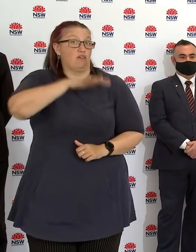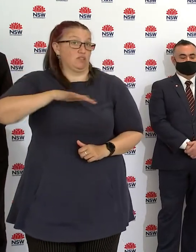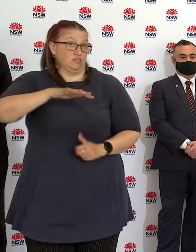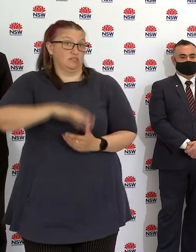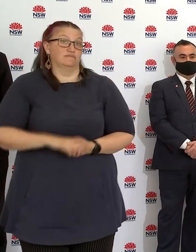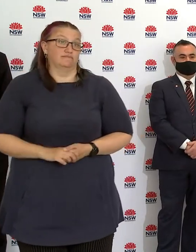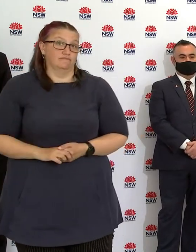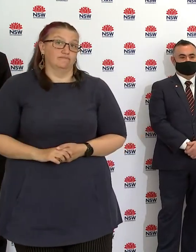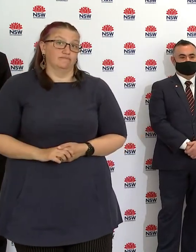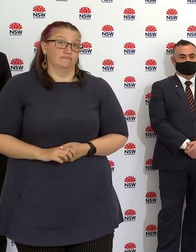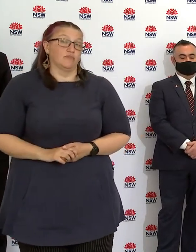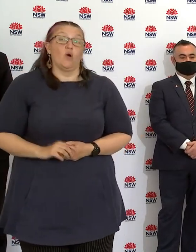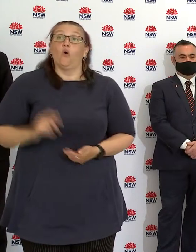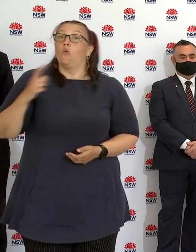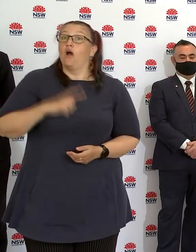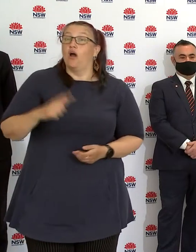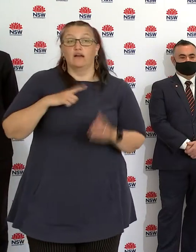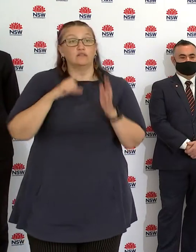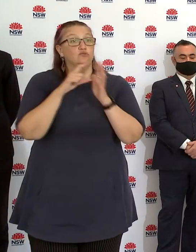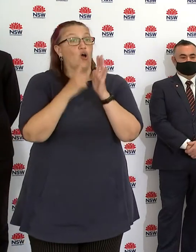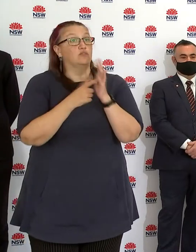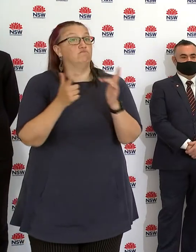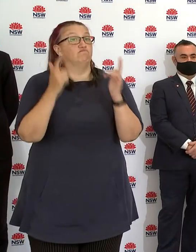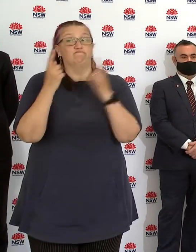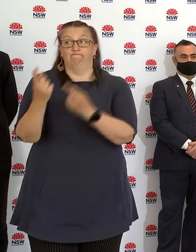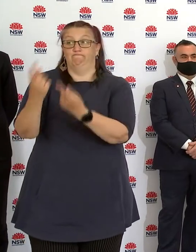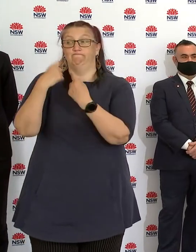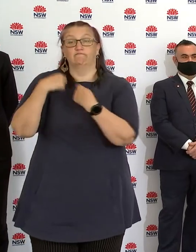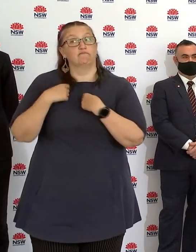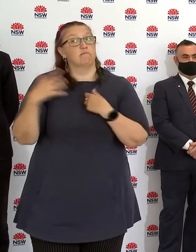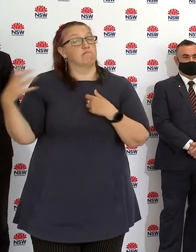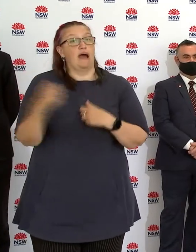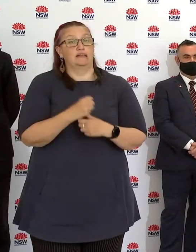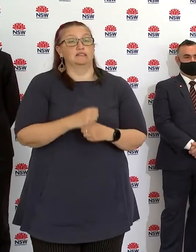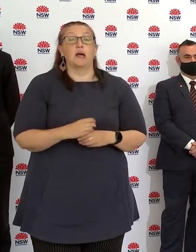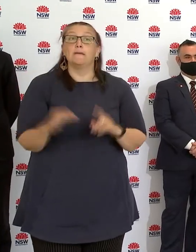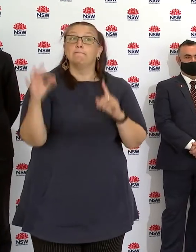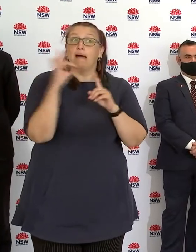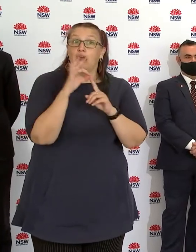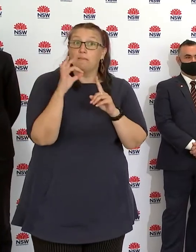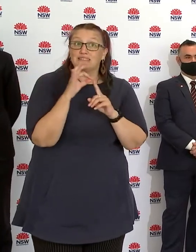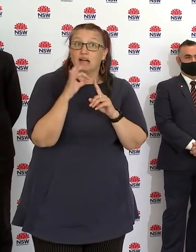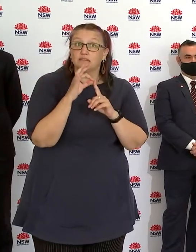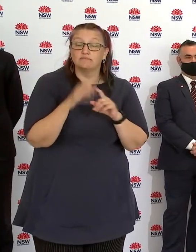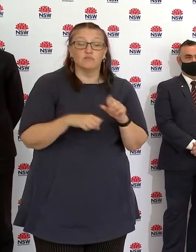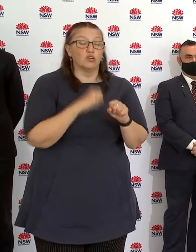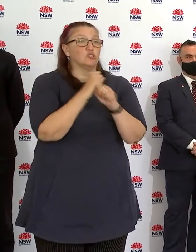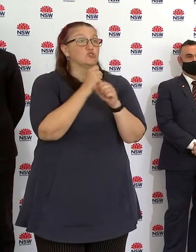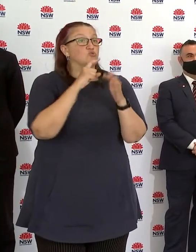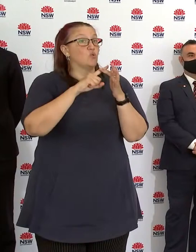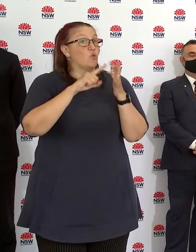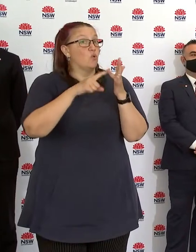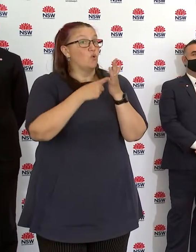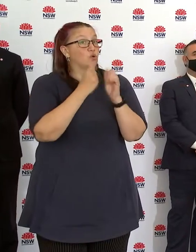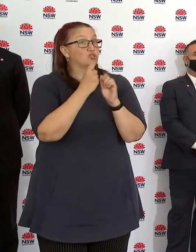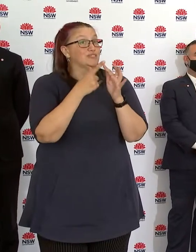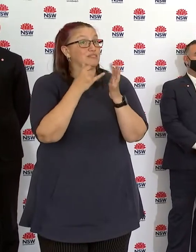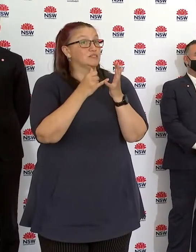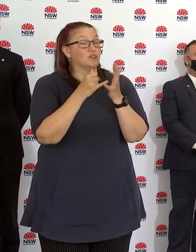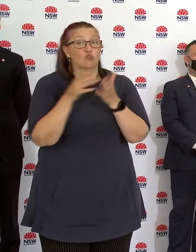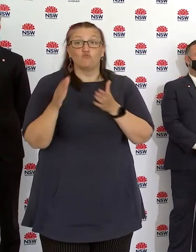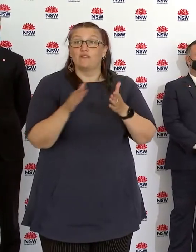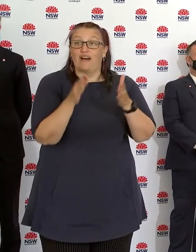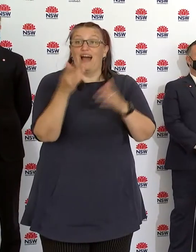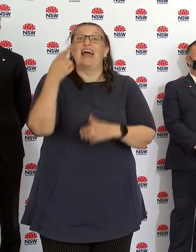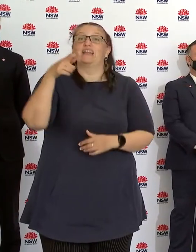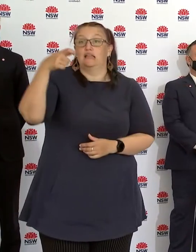And that's based on Dr Chan's advice. That is Parramatta, Georges River and Campbelltown and all the suburbs